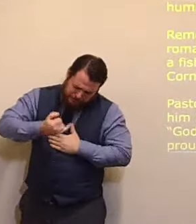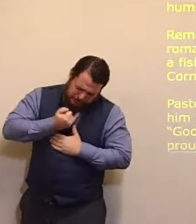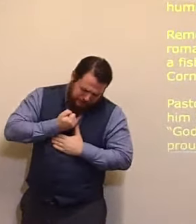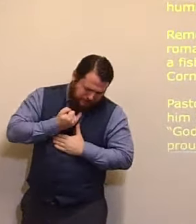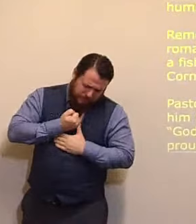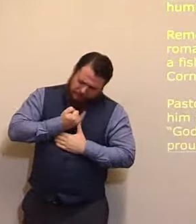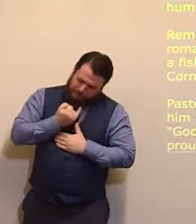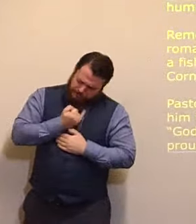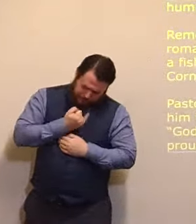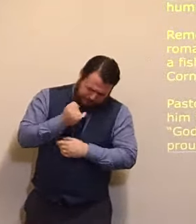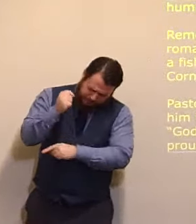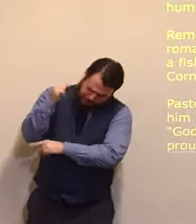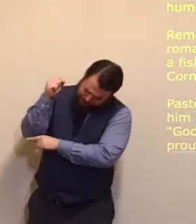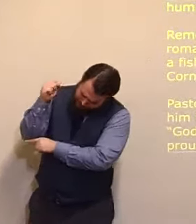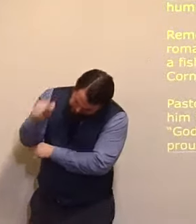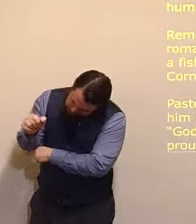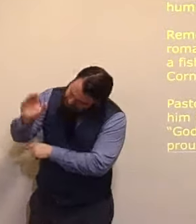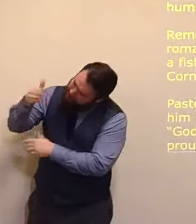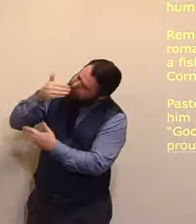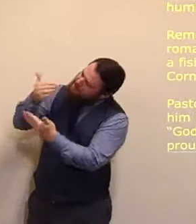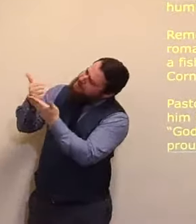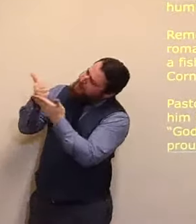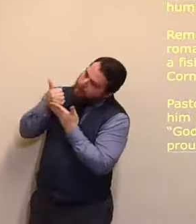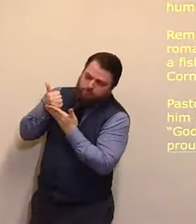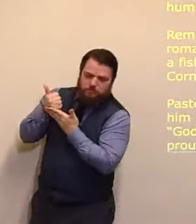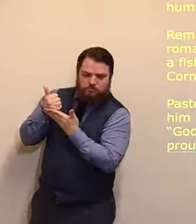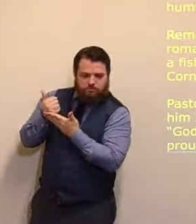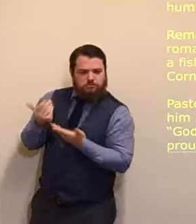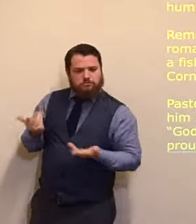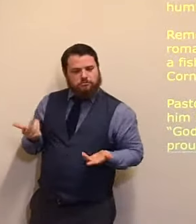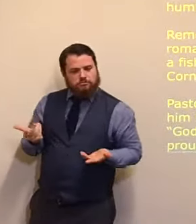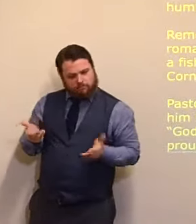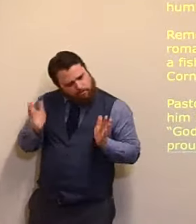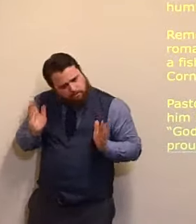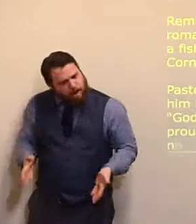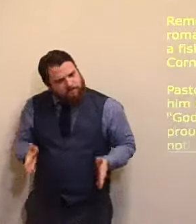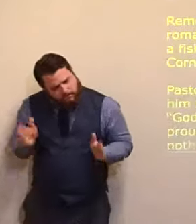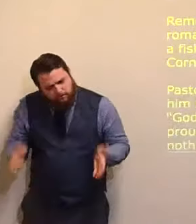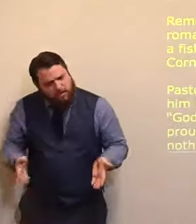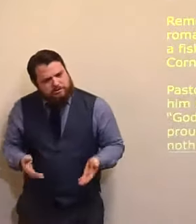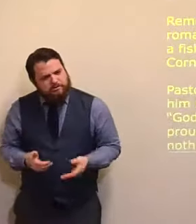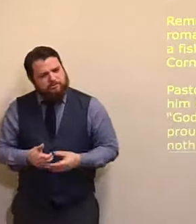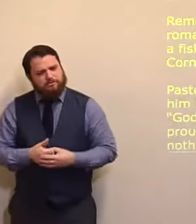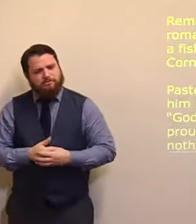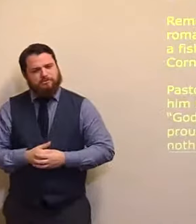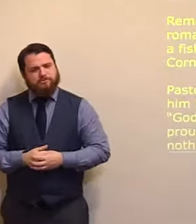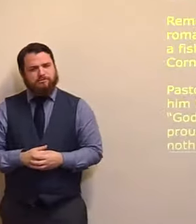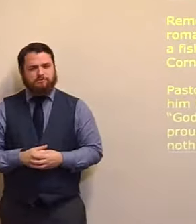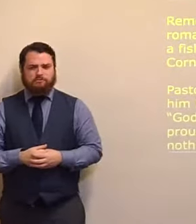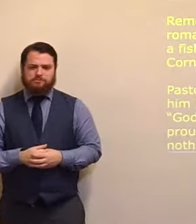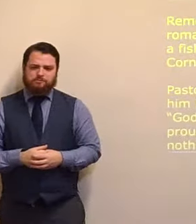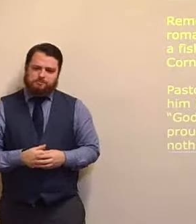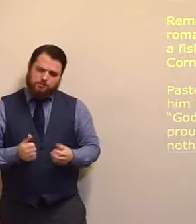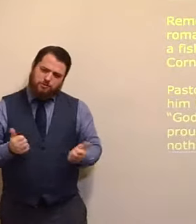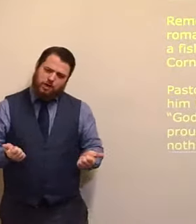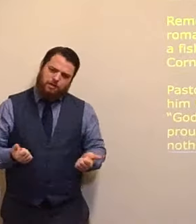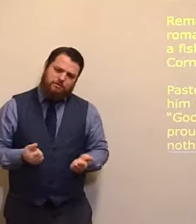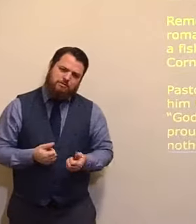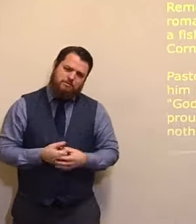and he cries to God, to save him. My dear friends, no power can do that, in this world. It must be the power,